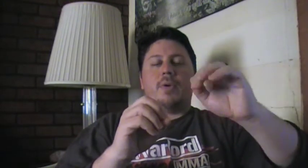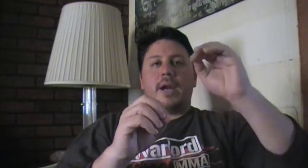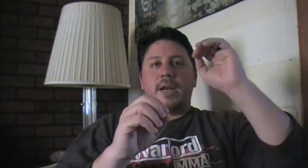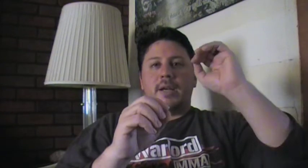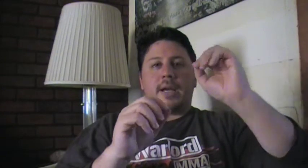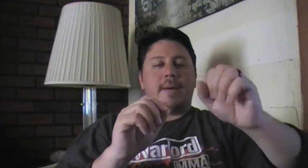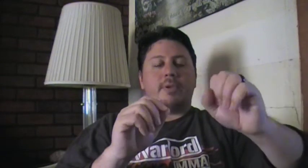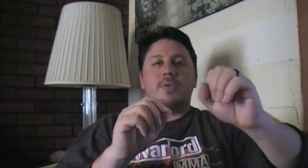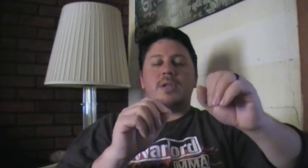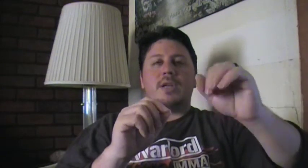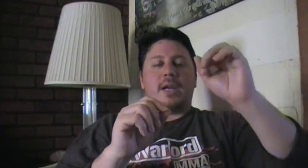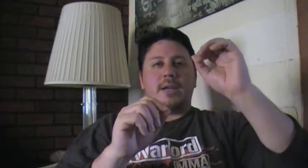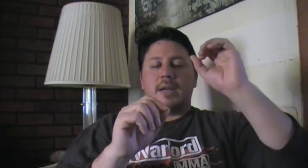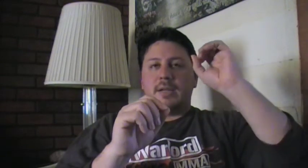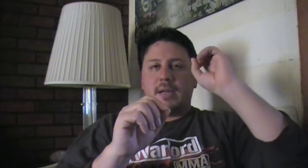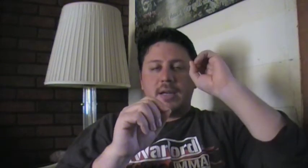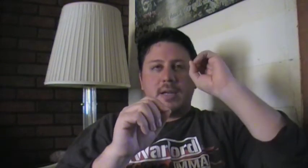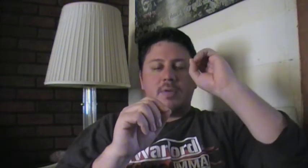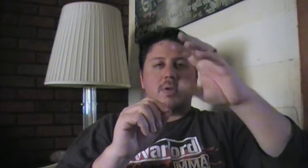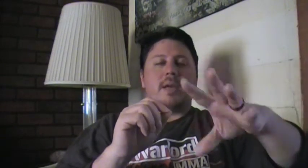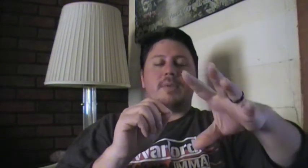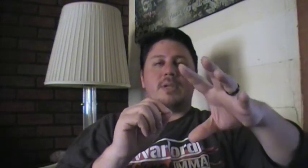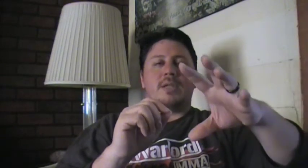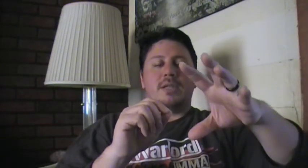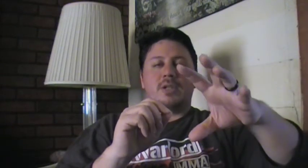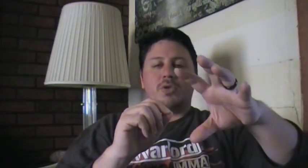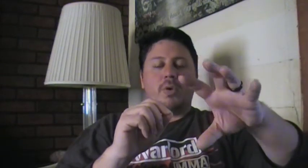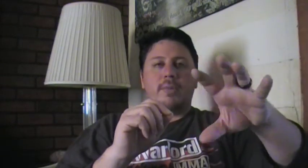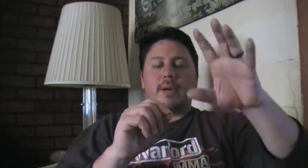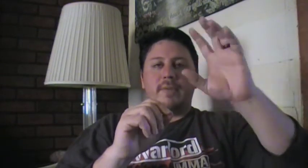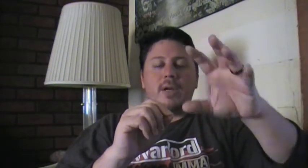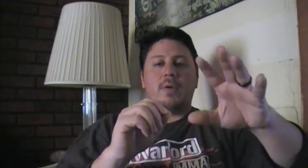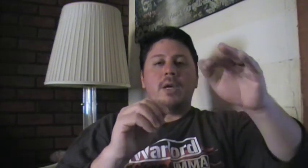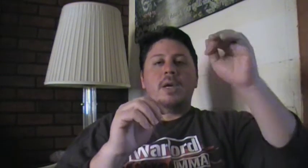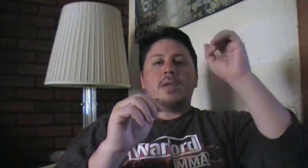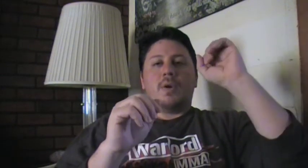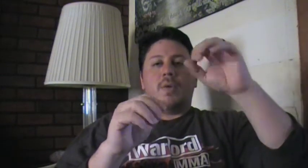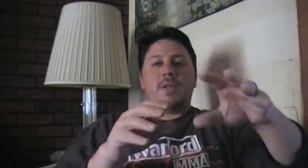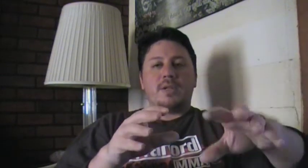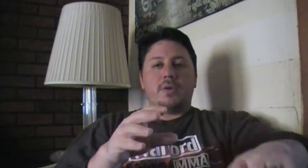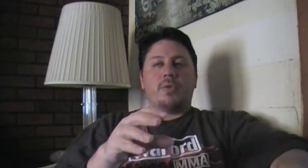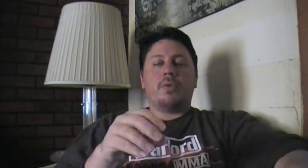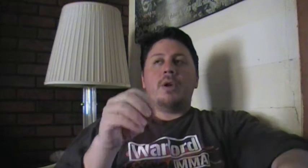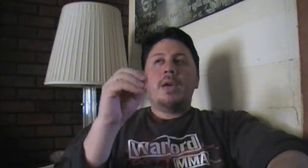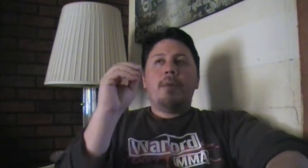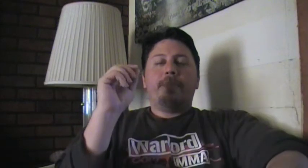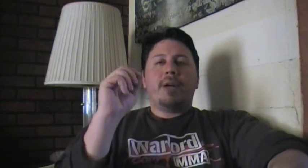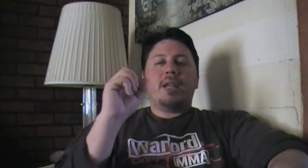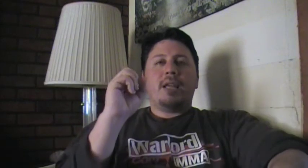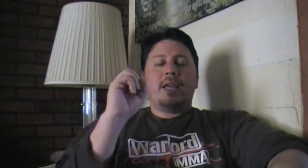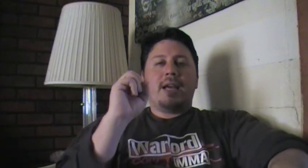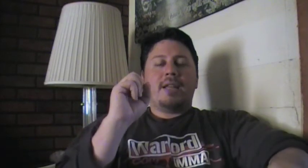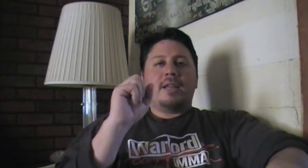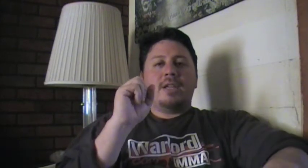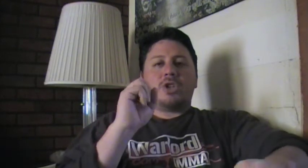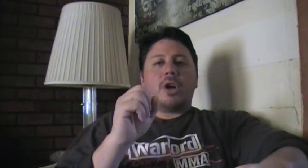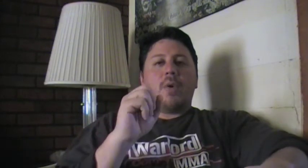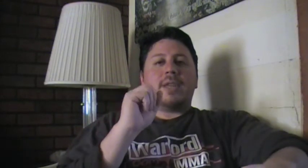and kept losing it. And YouTube kept destroying my video. So hopefully this will go through. But he had – they start out with a